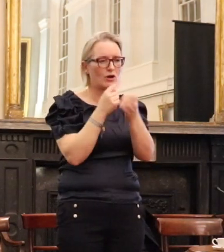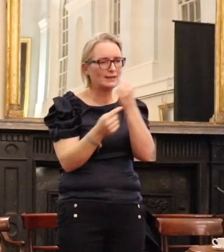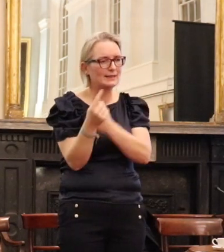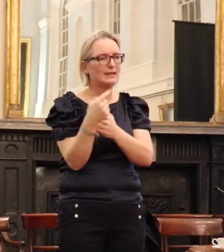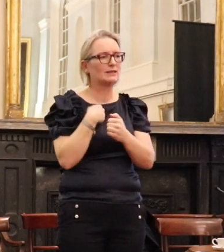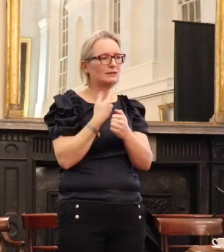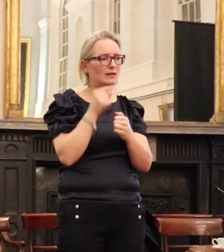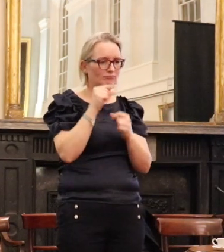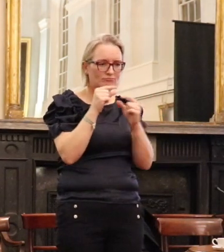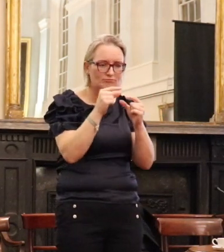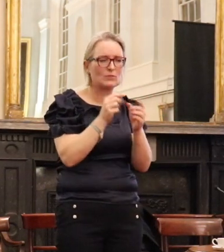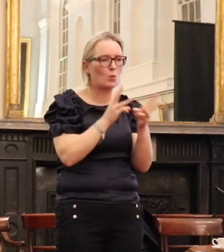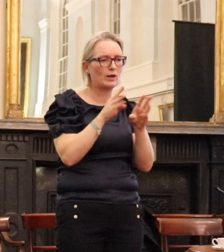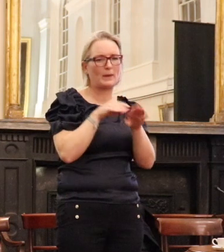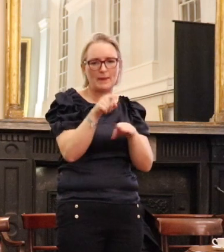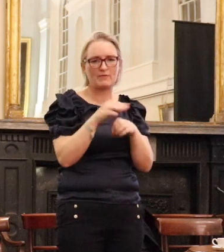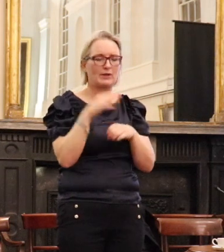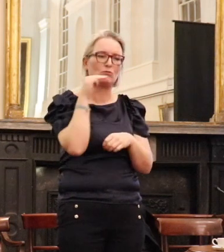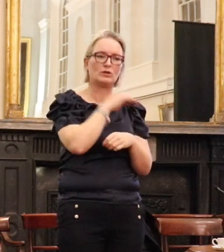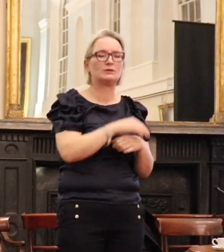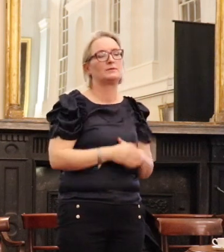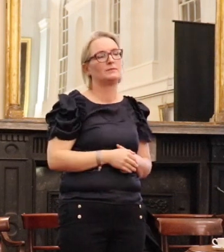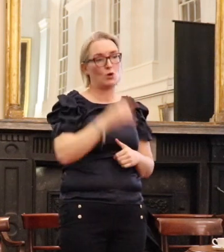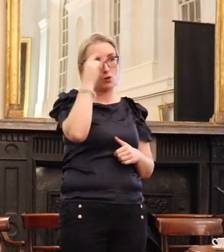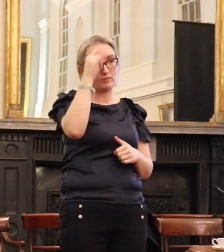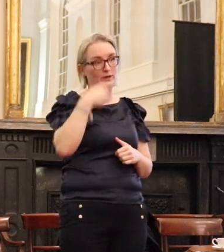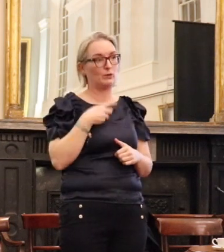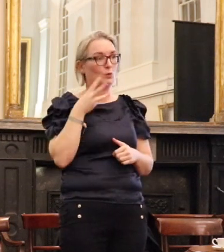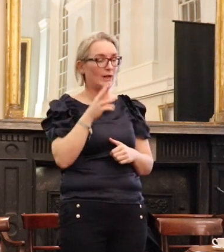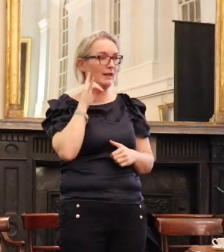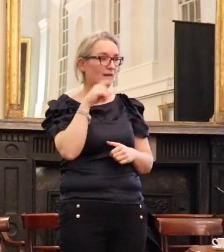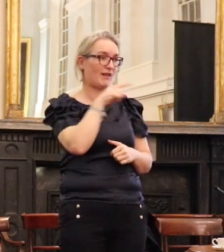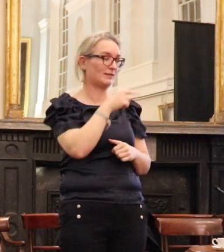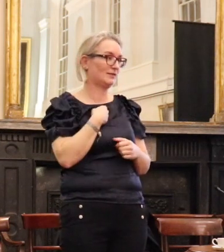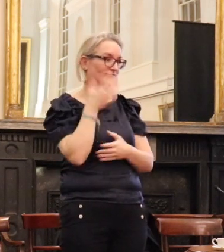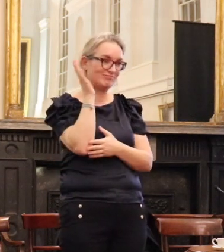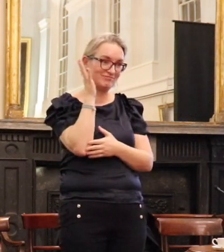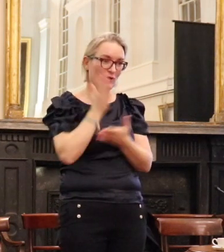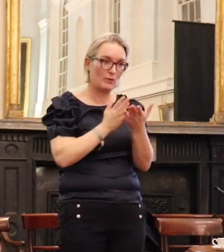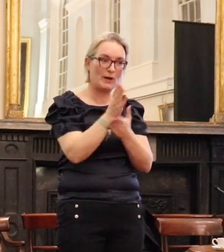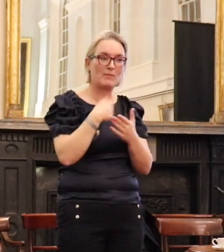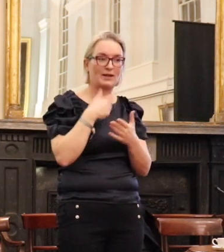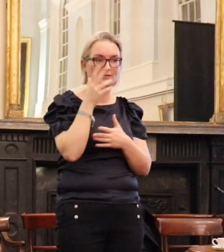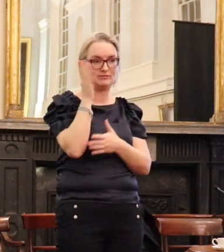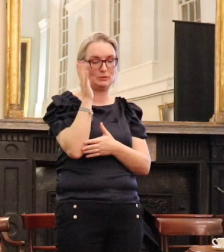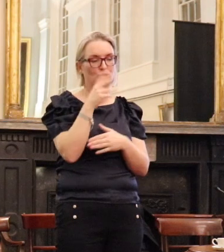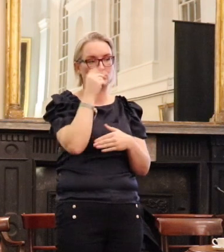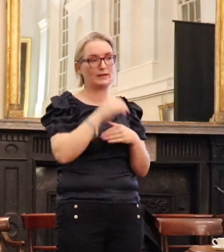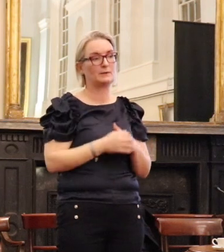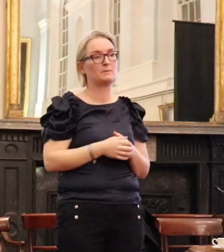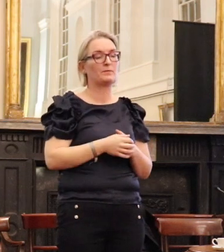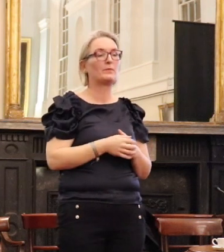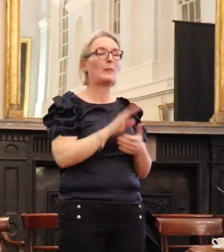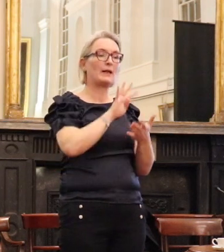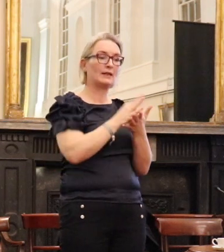that I think, I hope will come through in the comments that I propose to make. In the 1970s,